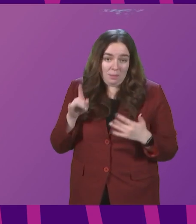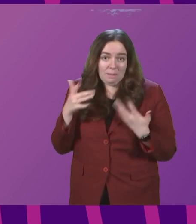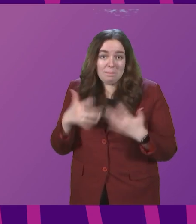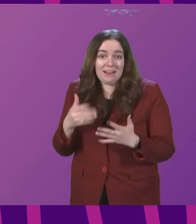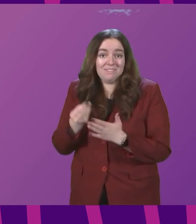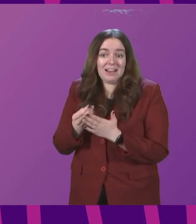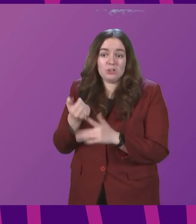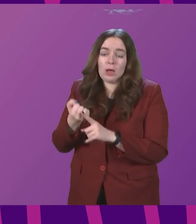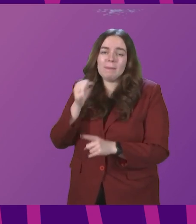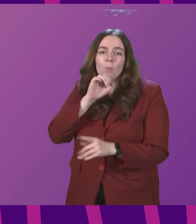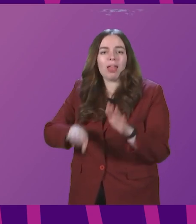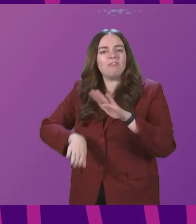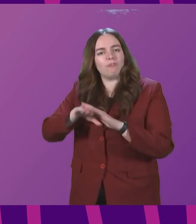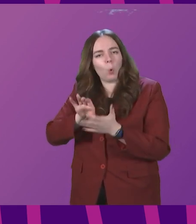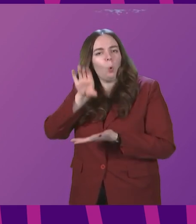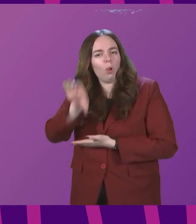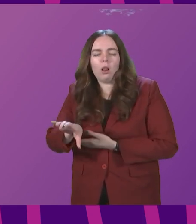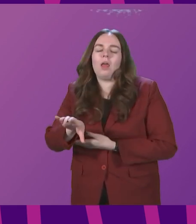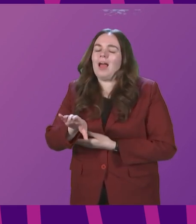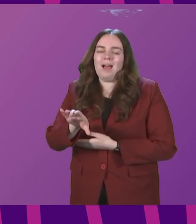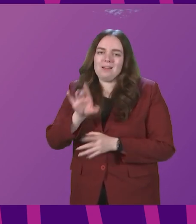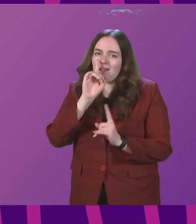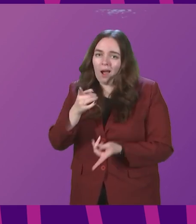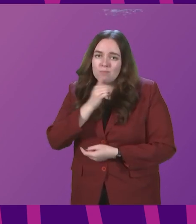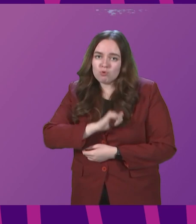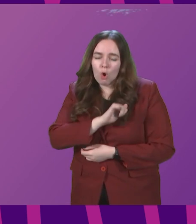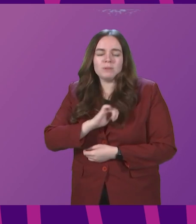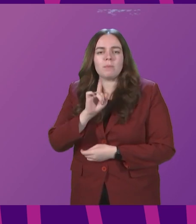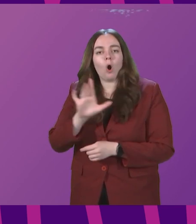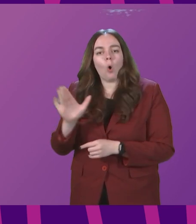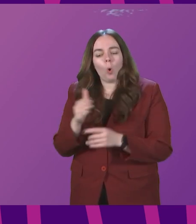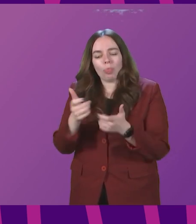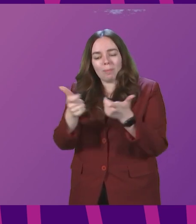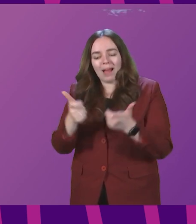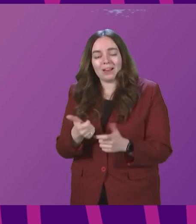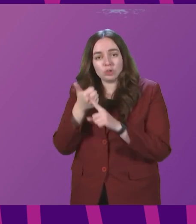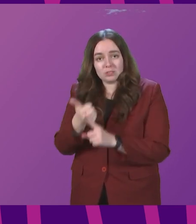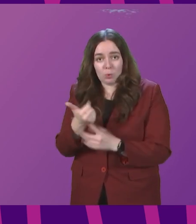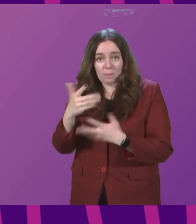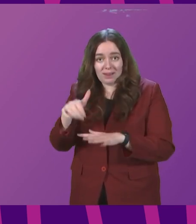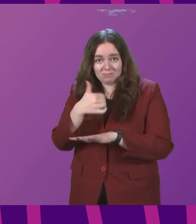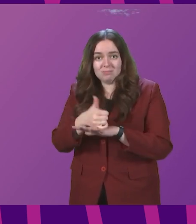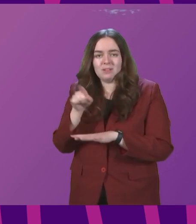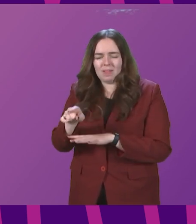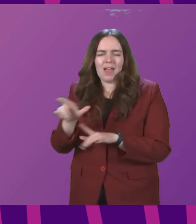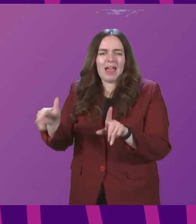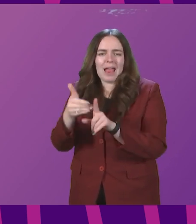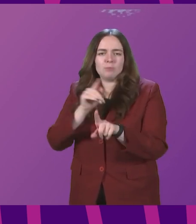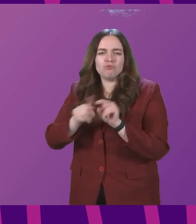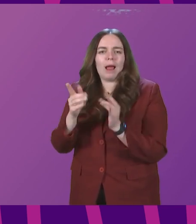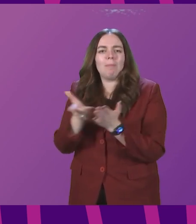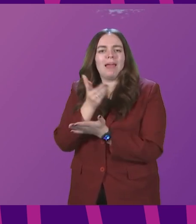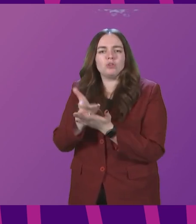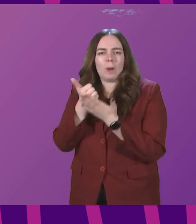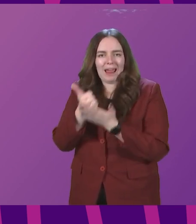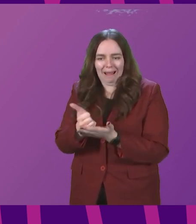impact will get full compensation for that. But all of the packages of support that we have put in place are designed to try to ensure help